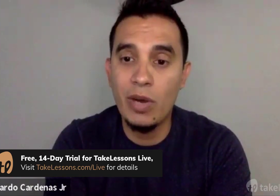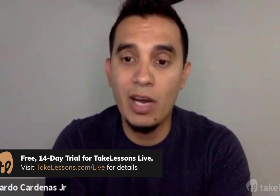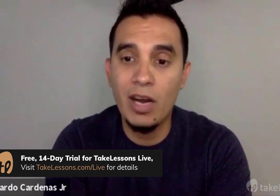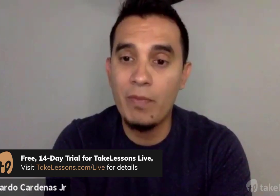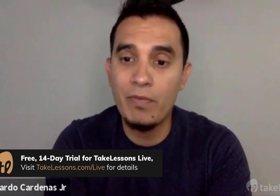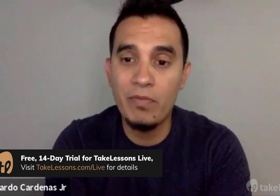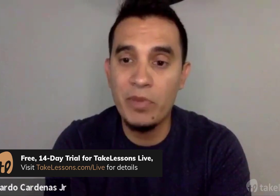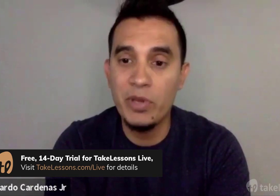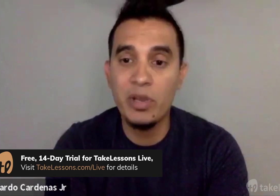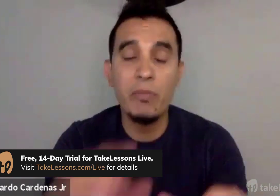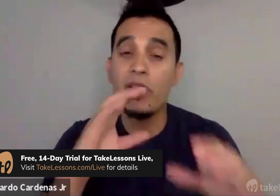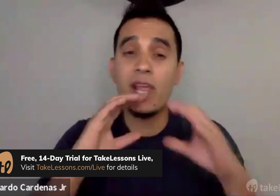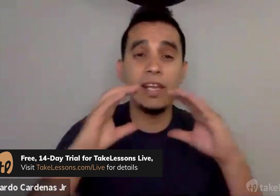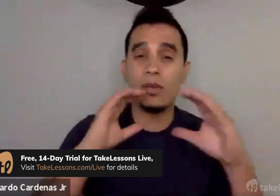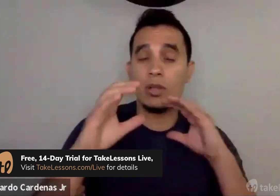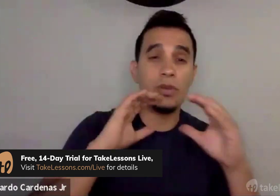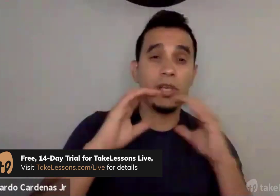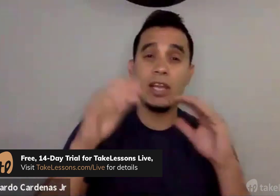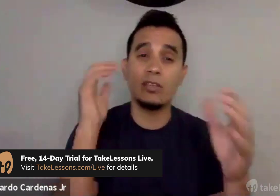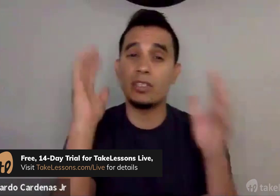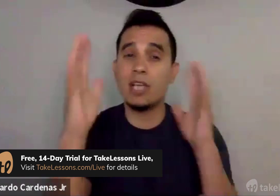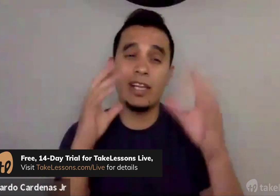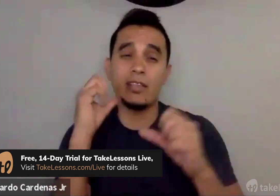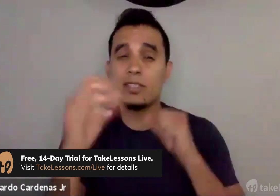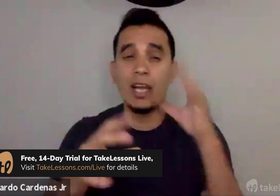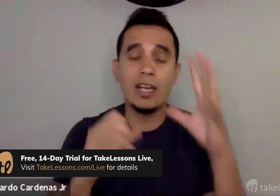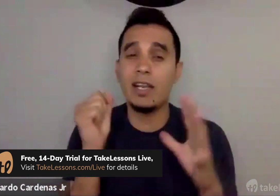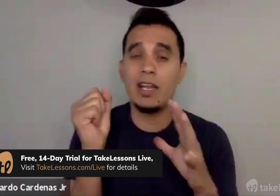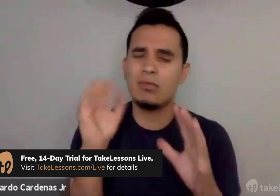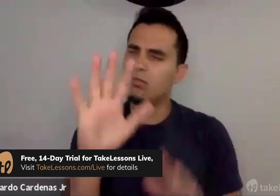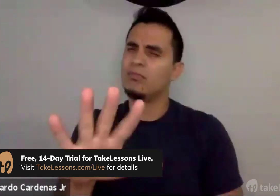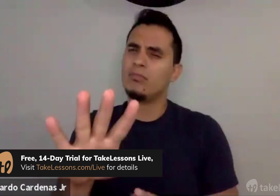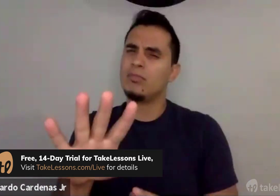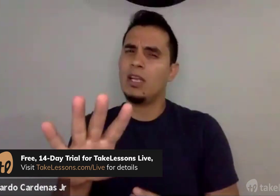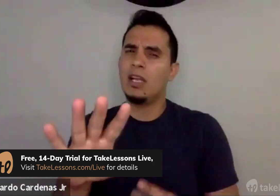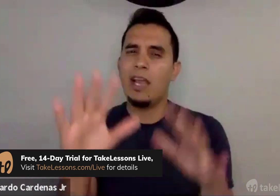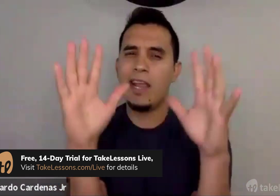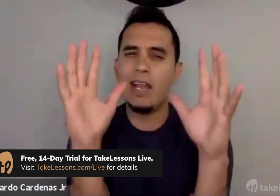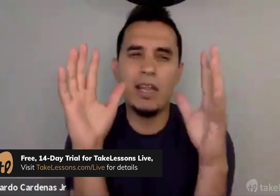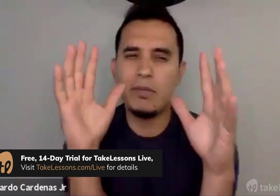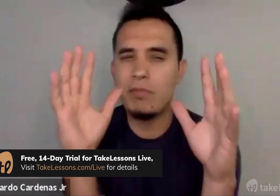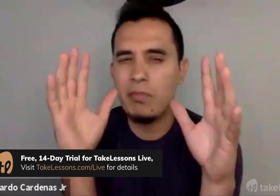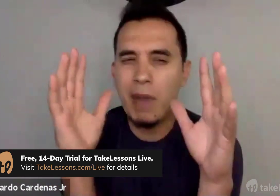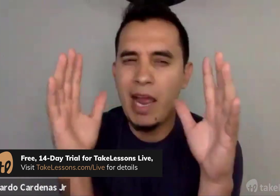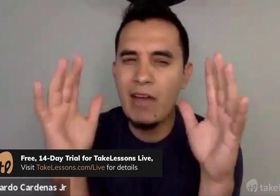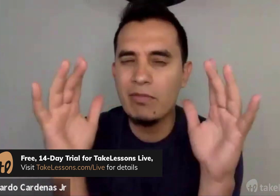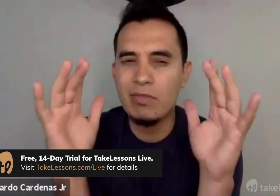So you're communicating, you're communicating, you're signing, you're then it might not